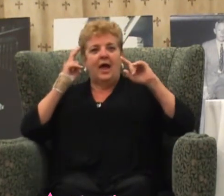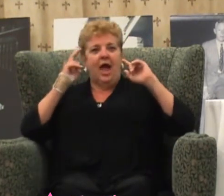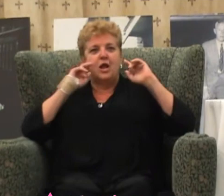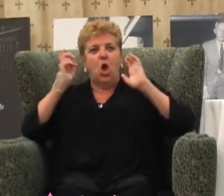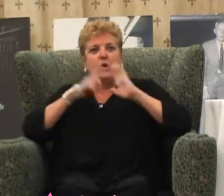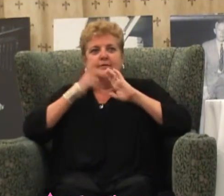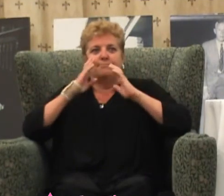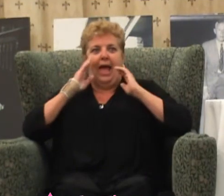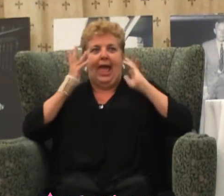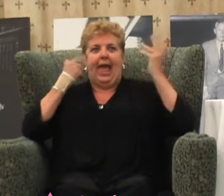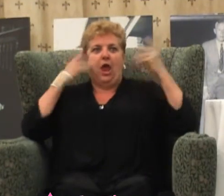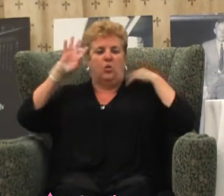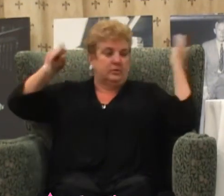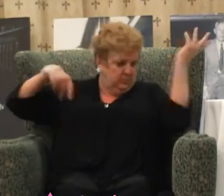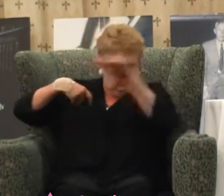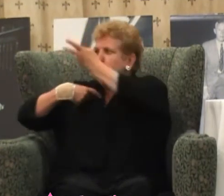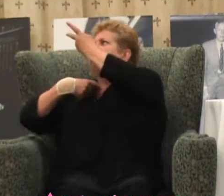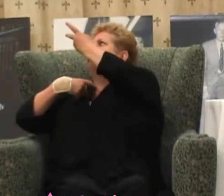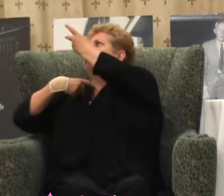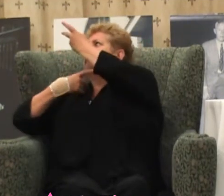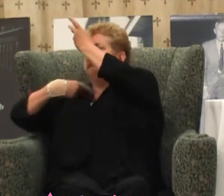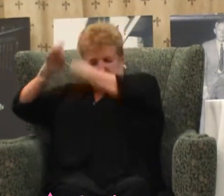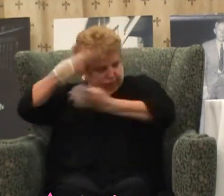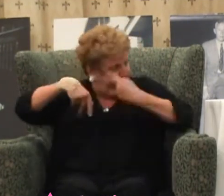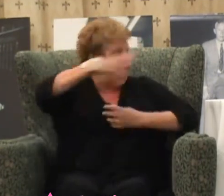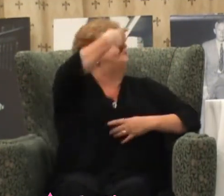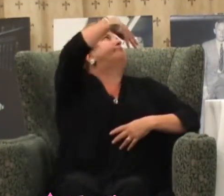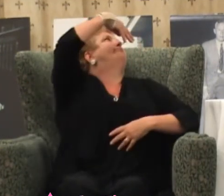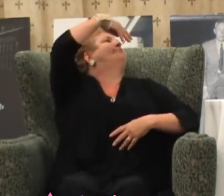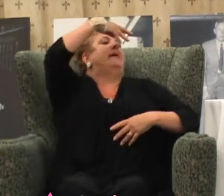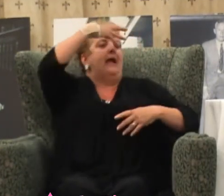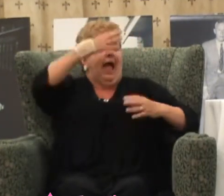I'm getting little trails off it, and the fringe on this vest.